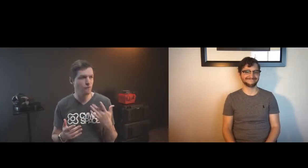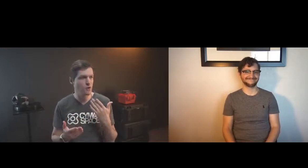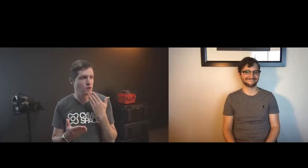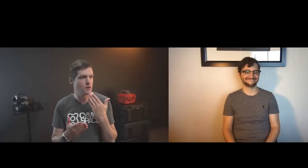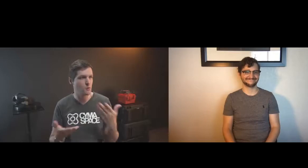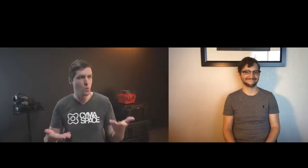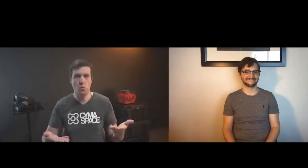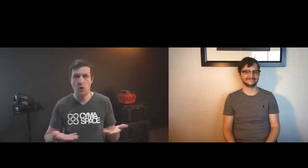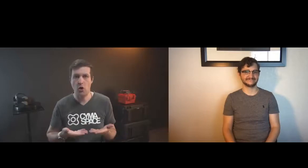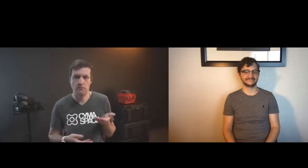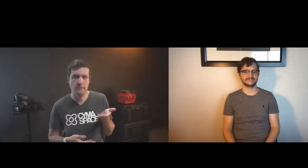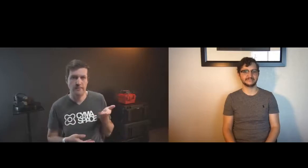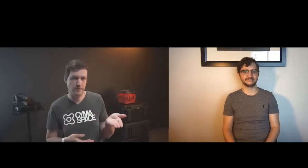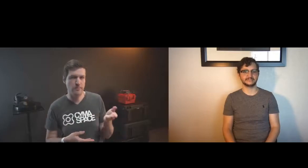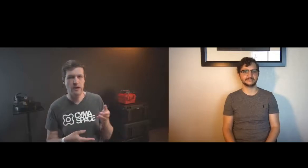folks there